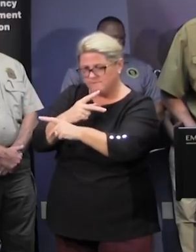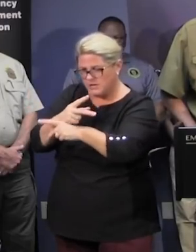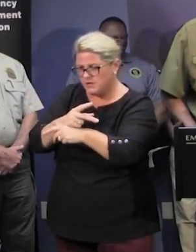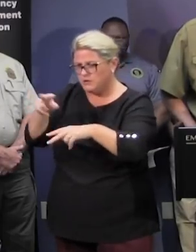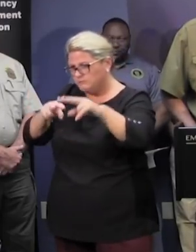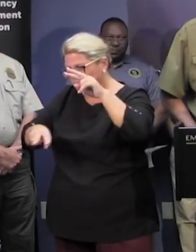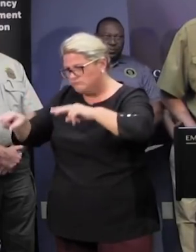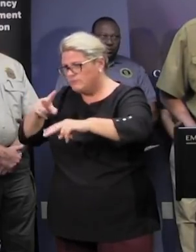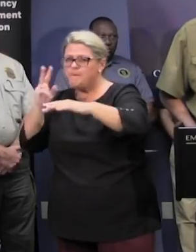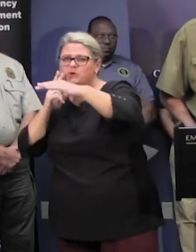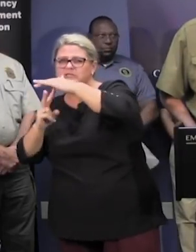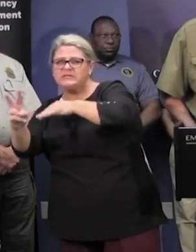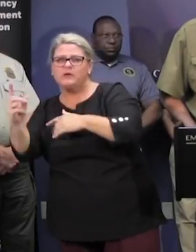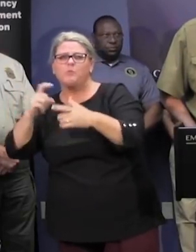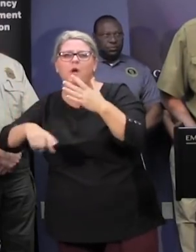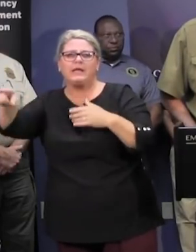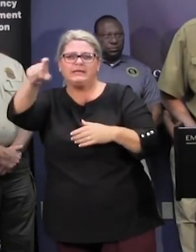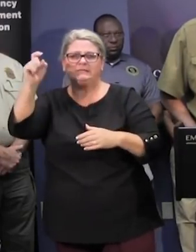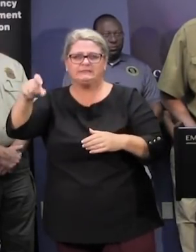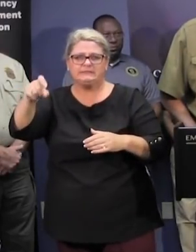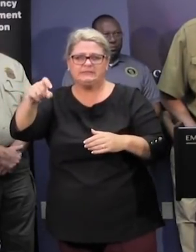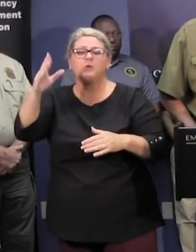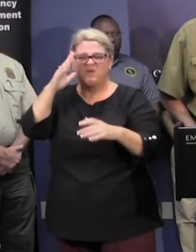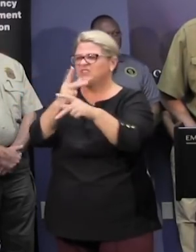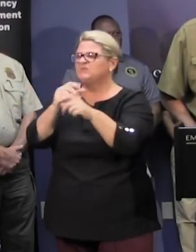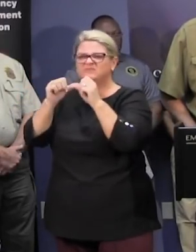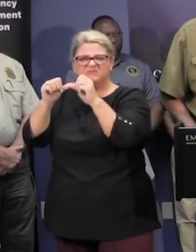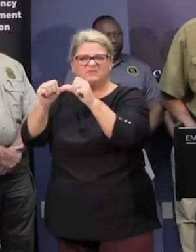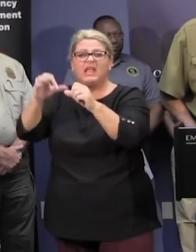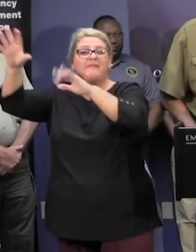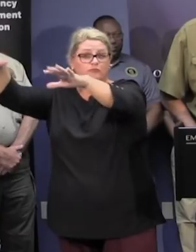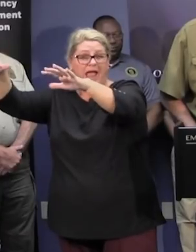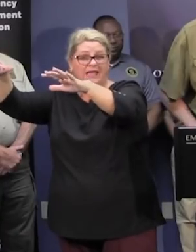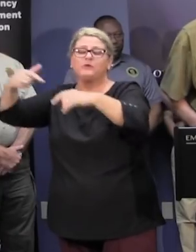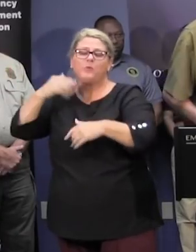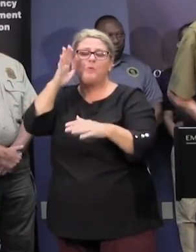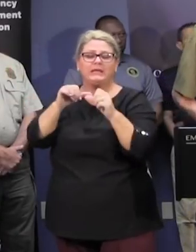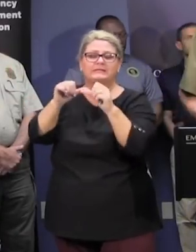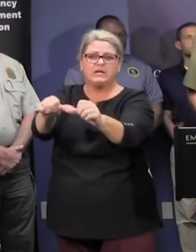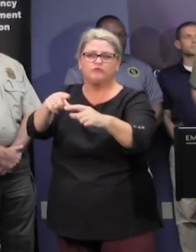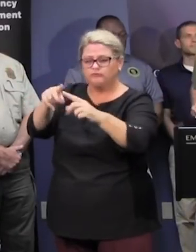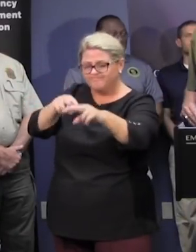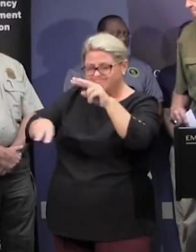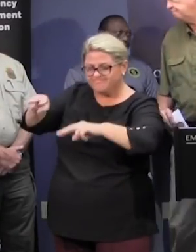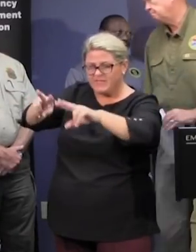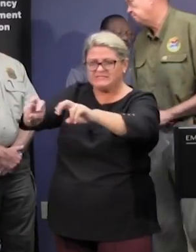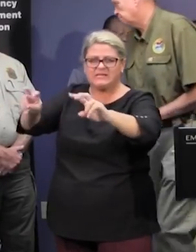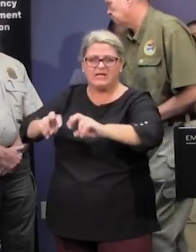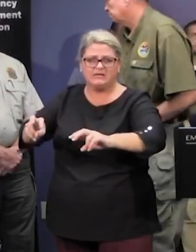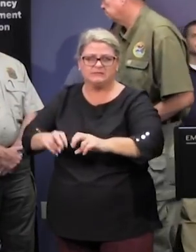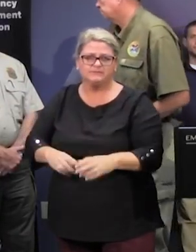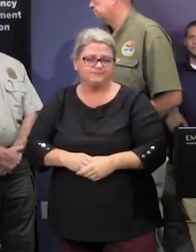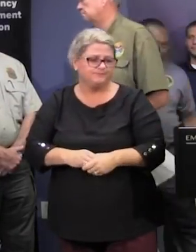resources where they were needed most and we will continue that as long as the rain is falling governor that's all right thank you colonel